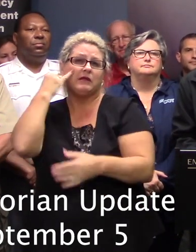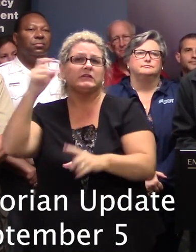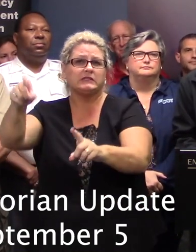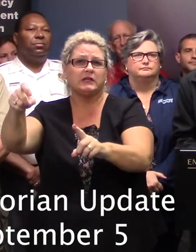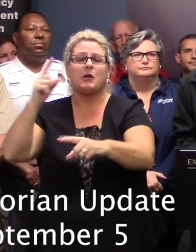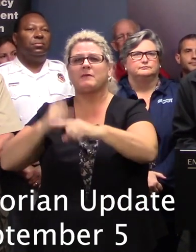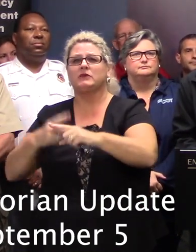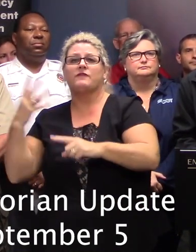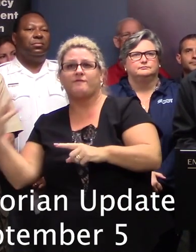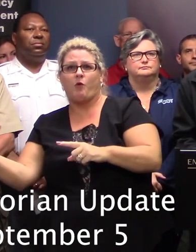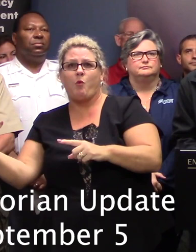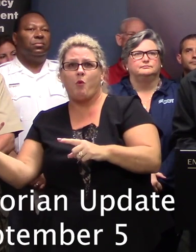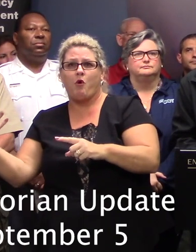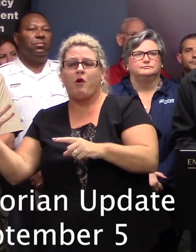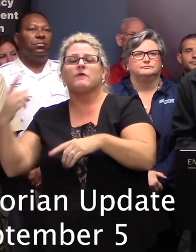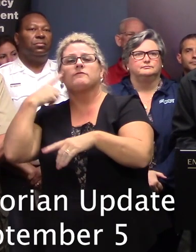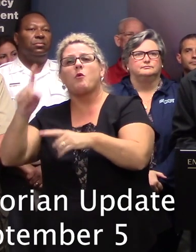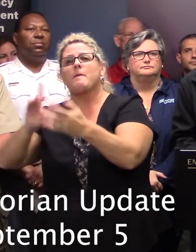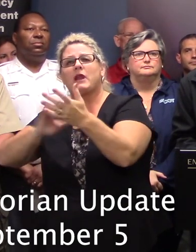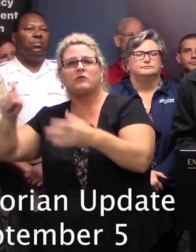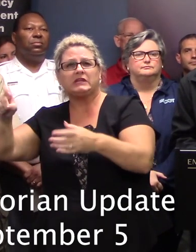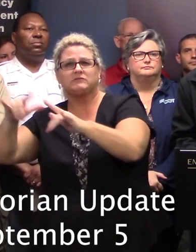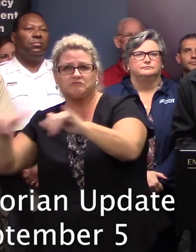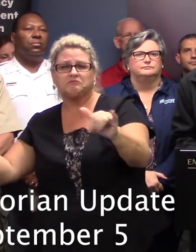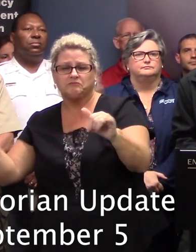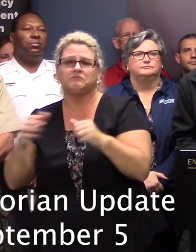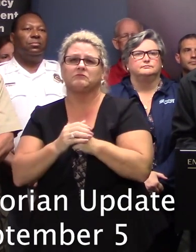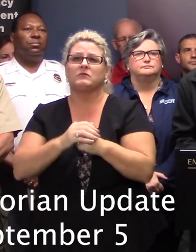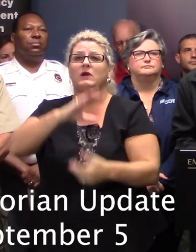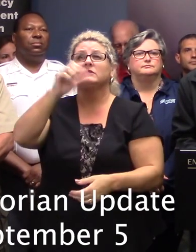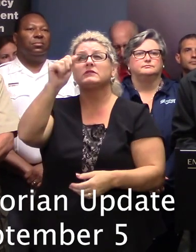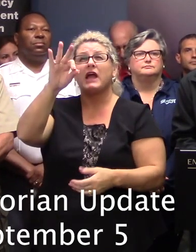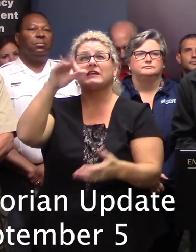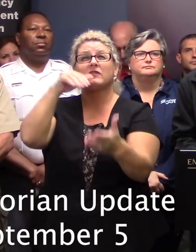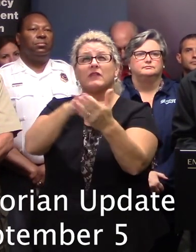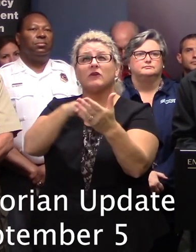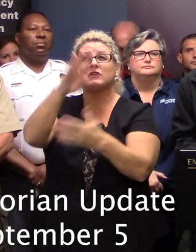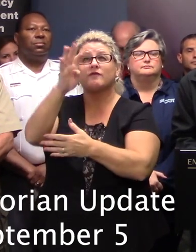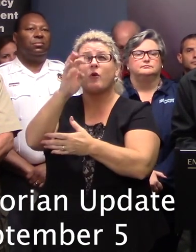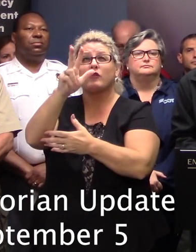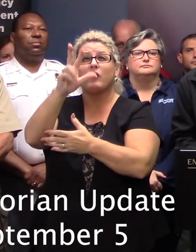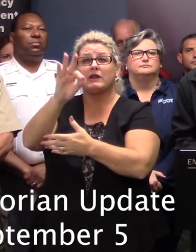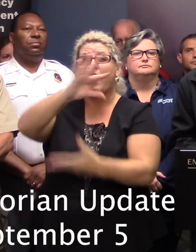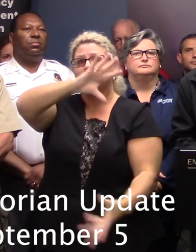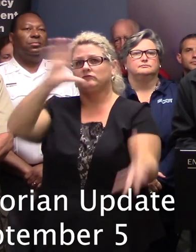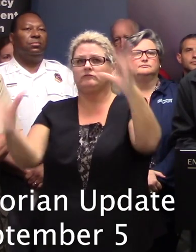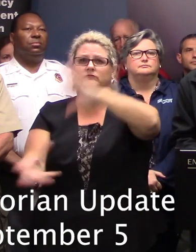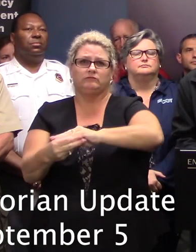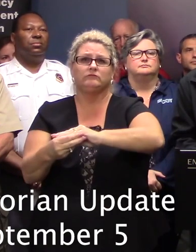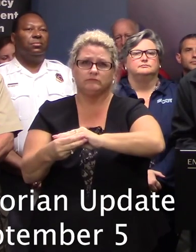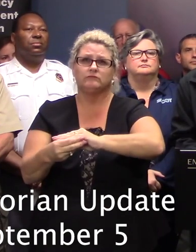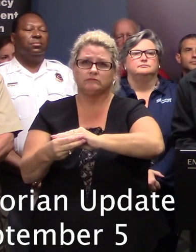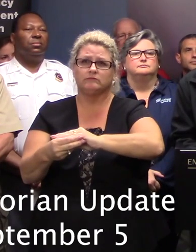shelters and 18 medical needs shelters. Our total capacity is 19,439 occupants, and we are